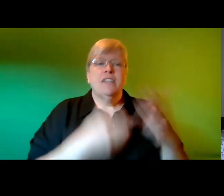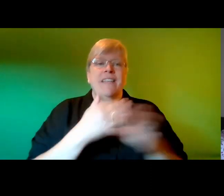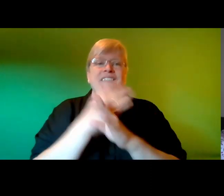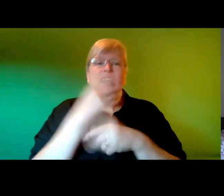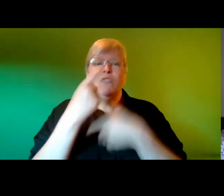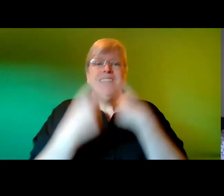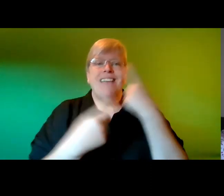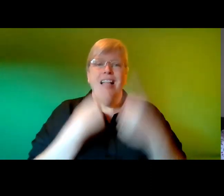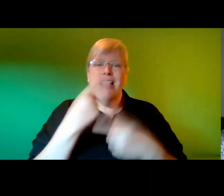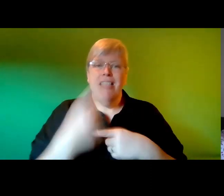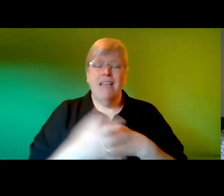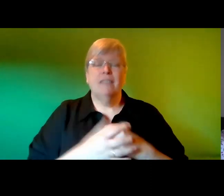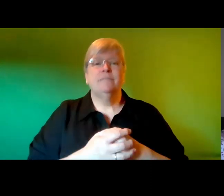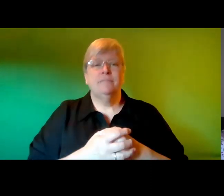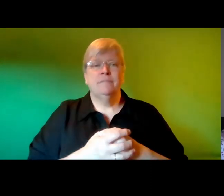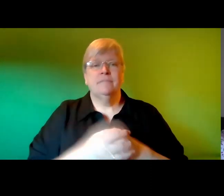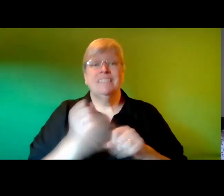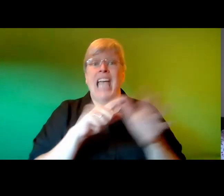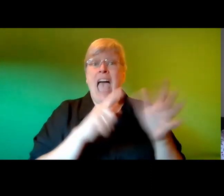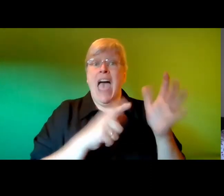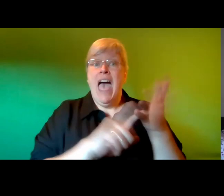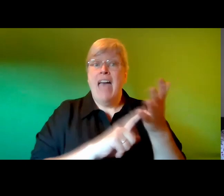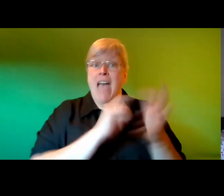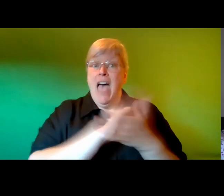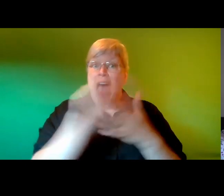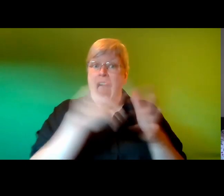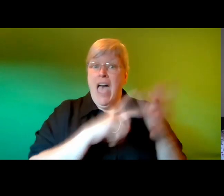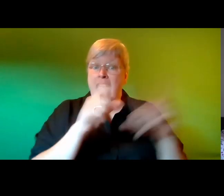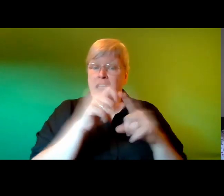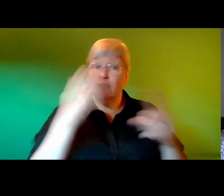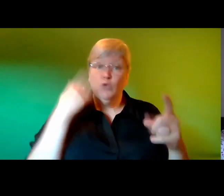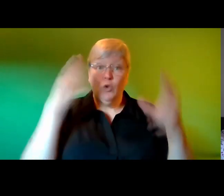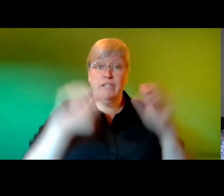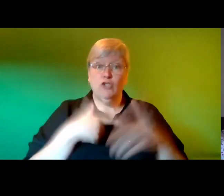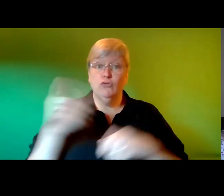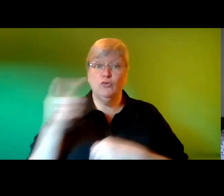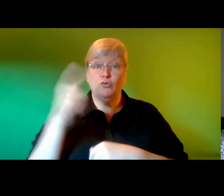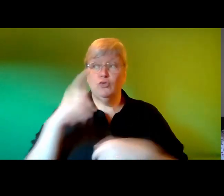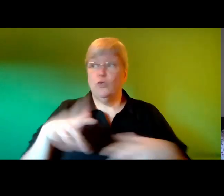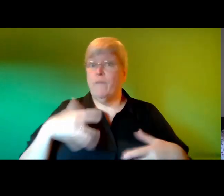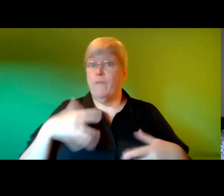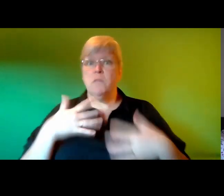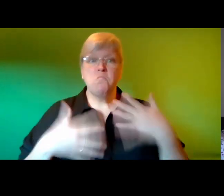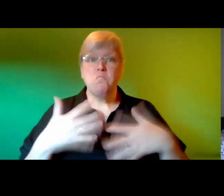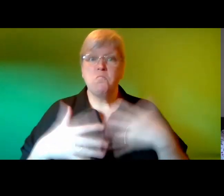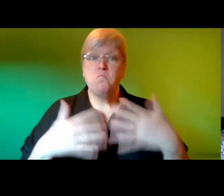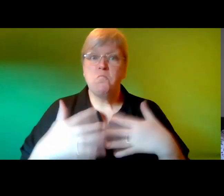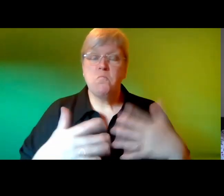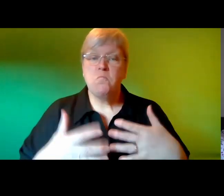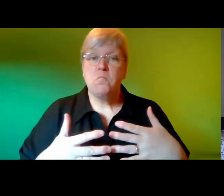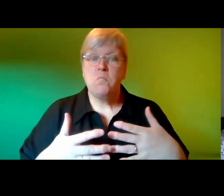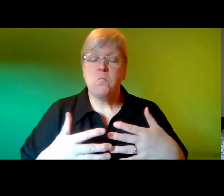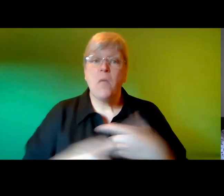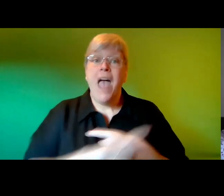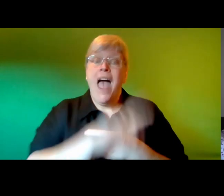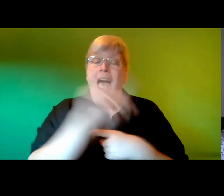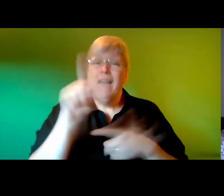galahad was nearing the end of his journey he could feel it in his manly bones after years of